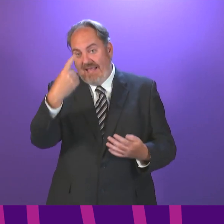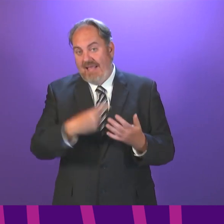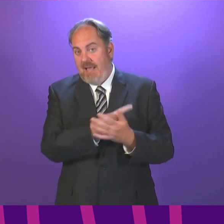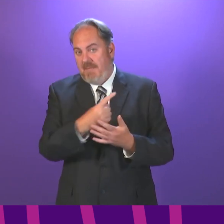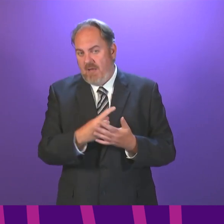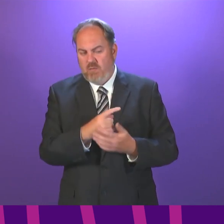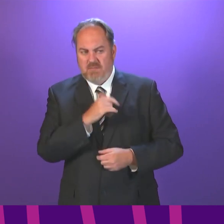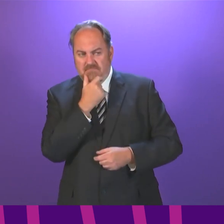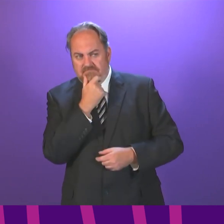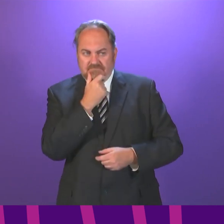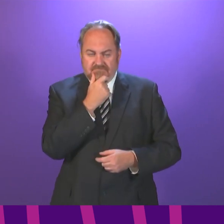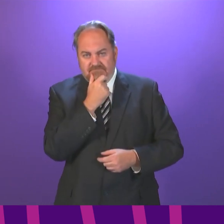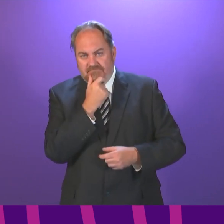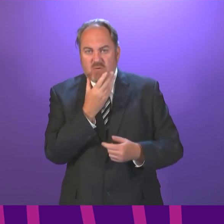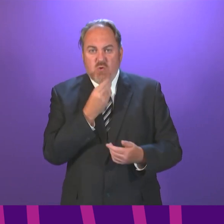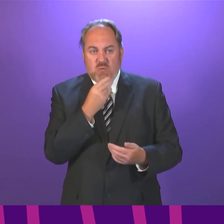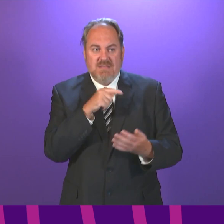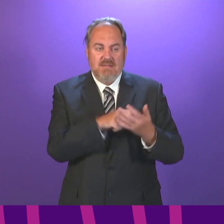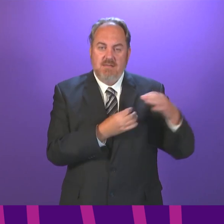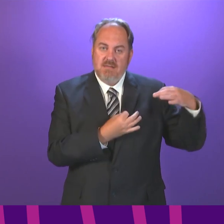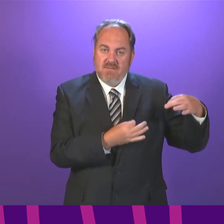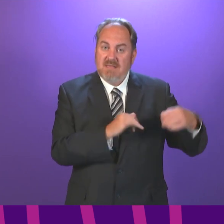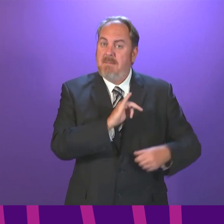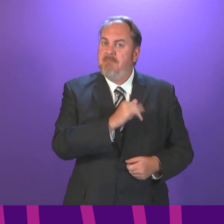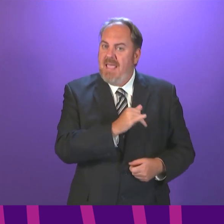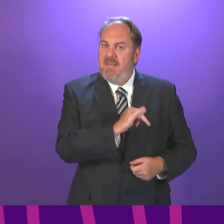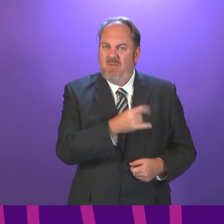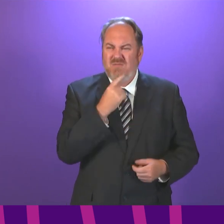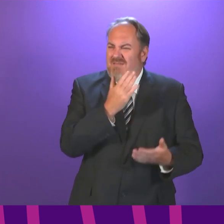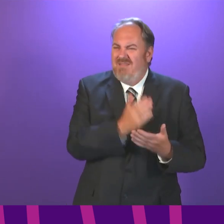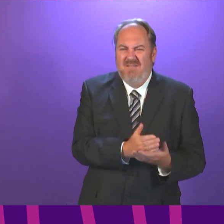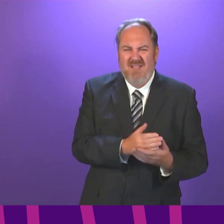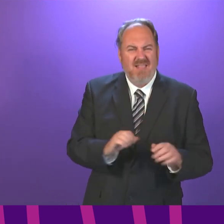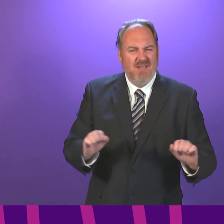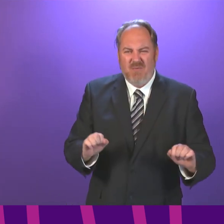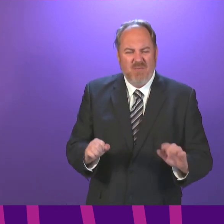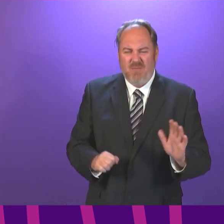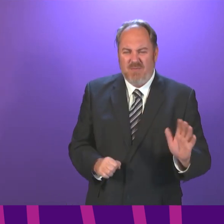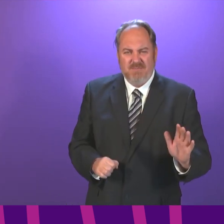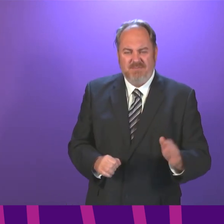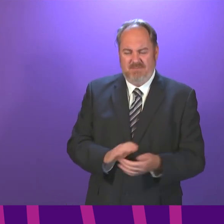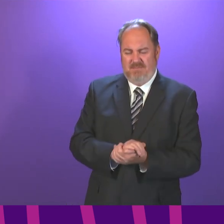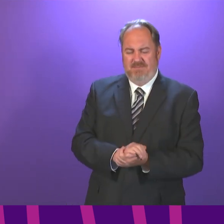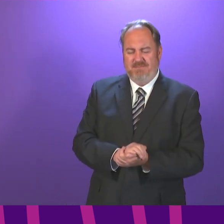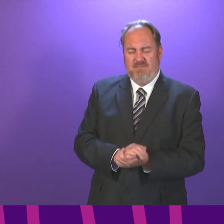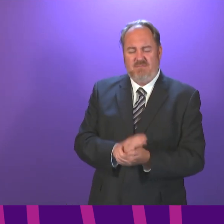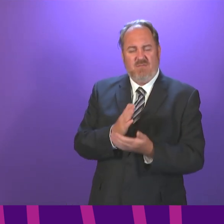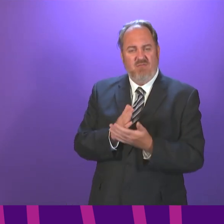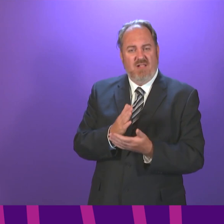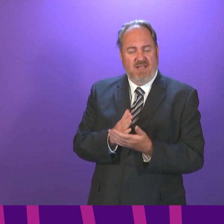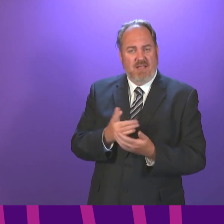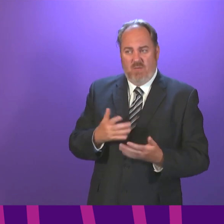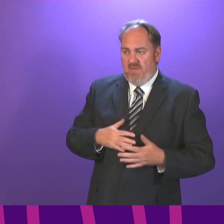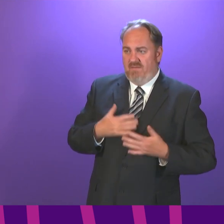functionality that we could use in the future if we decided to do this for domestic certification. The principal